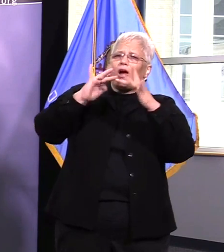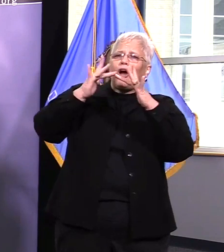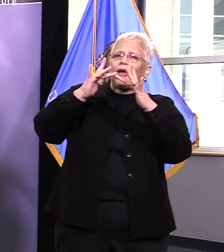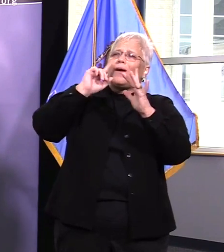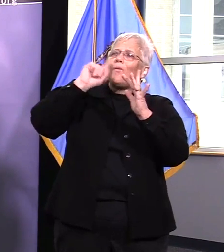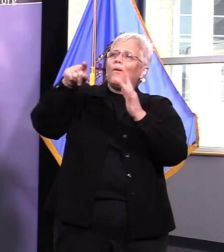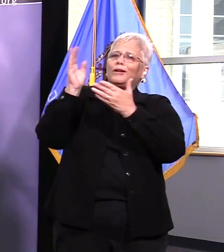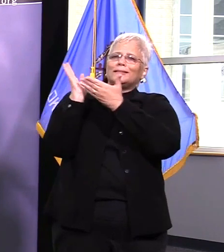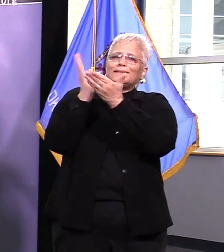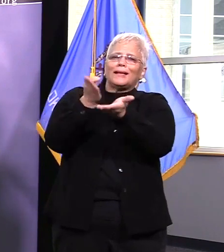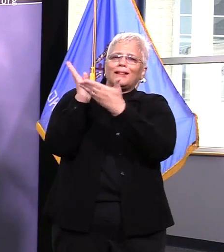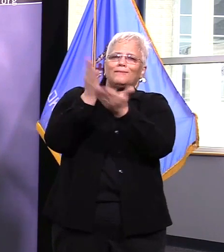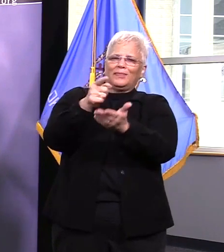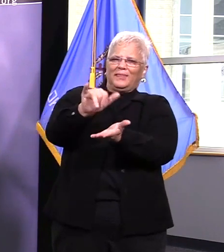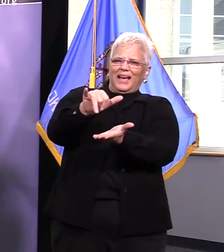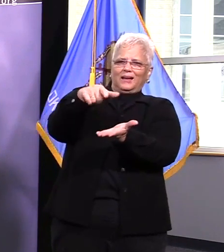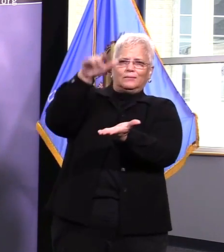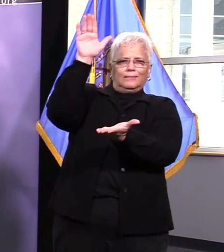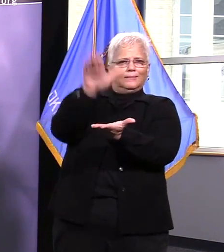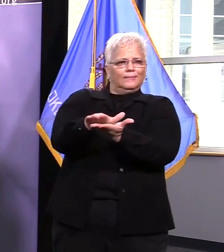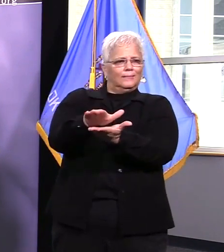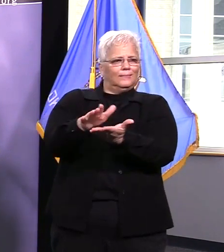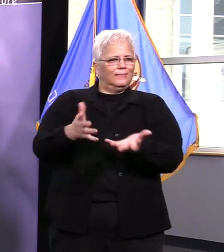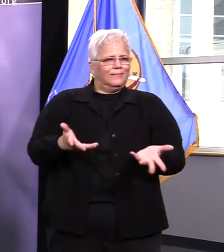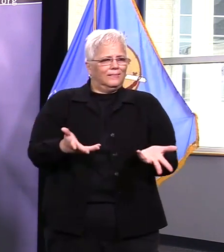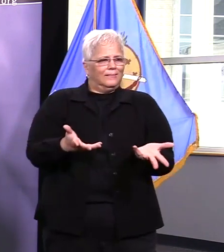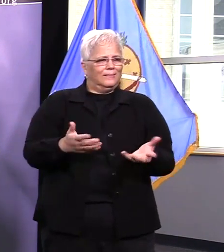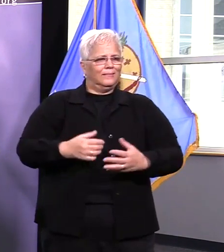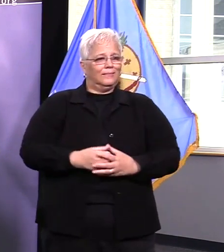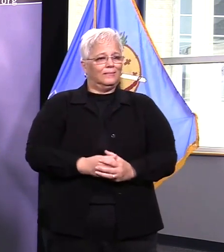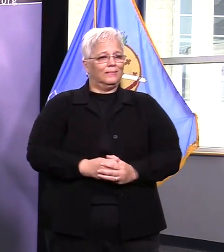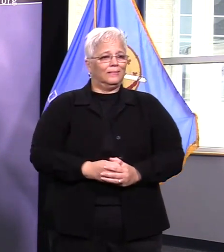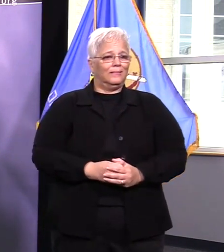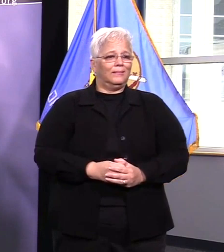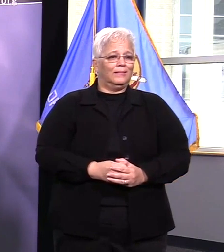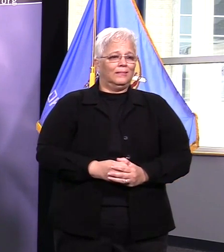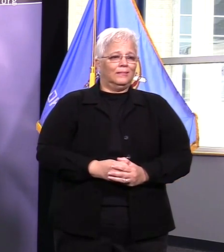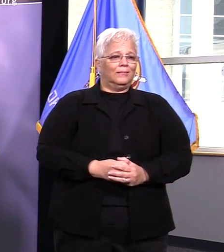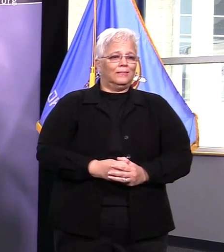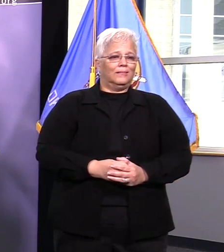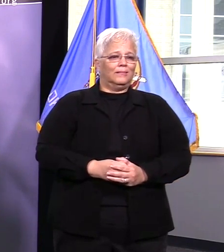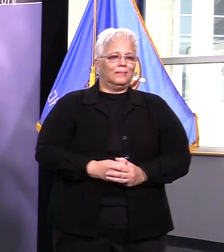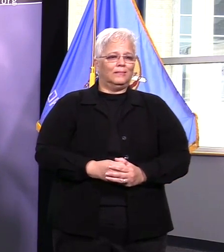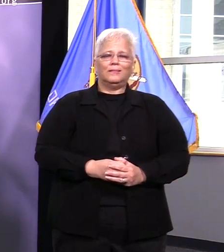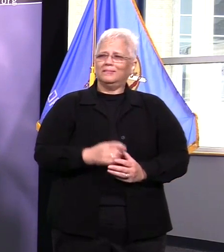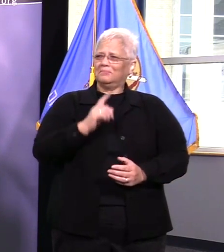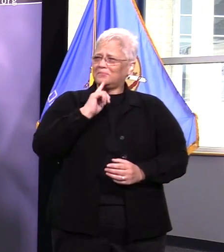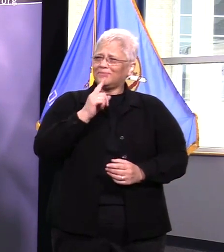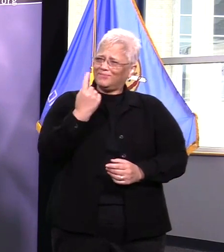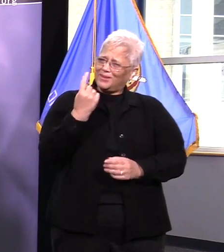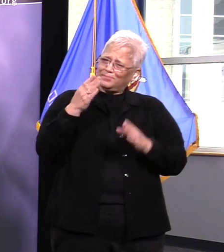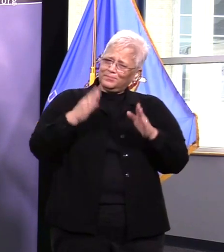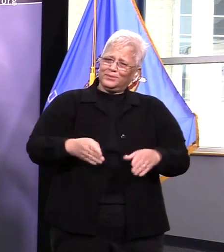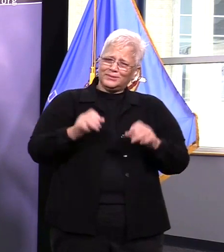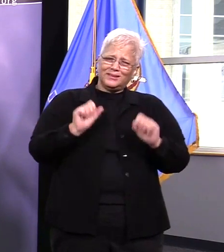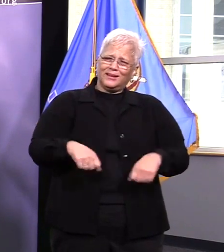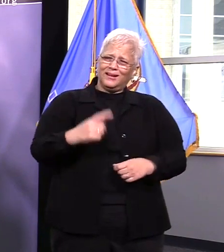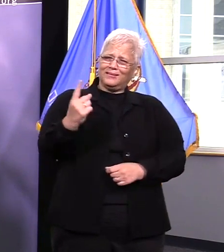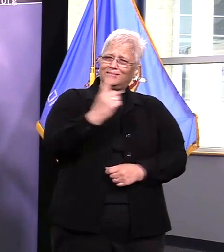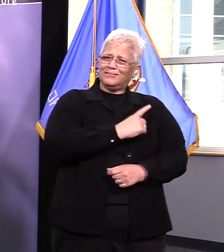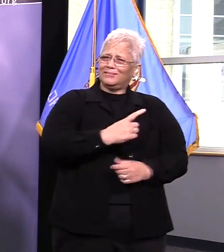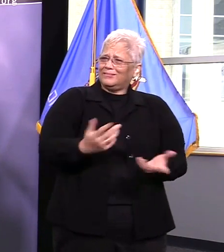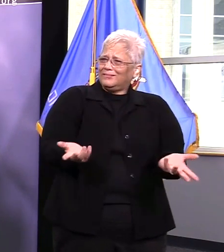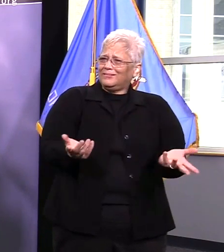if we get to a point and i know there are some cities now that are looking at you know and we've done this with water rationing in the past in tulsa